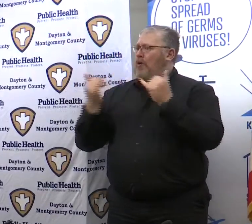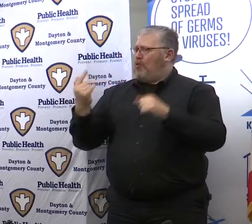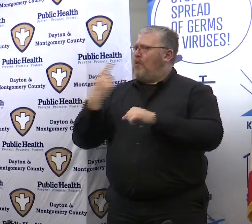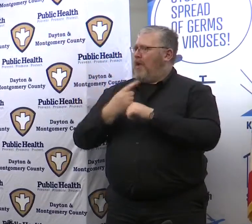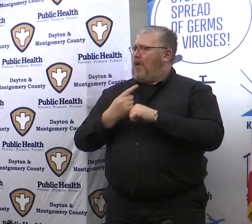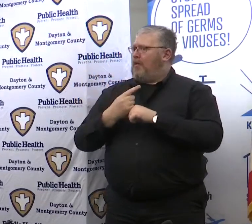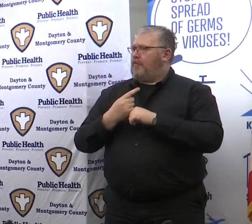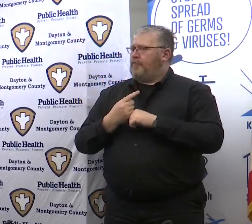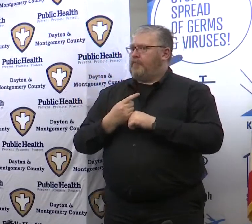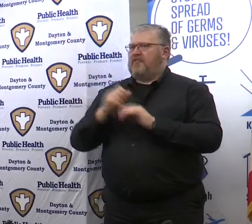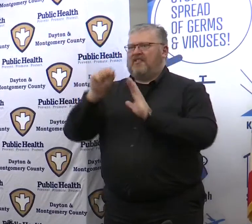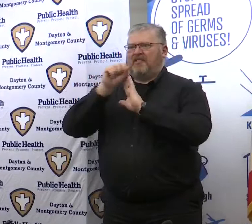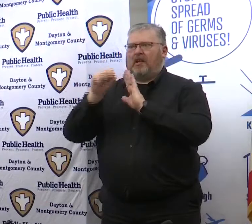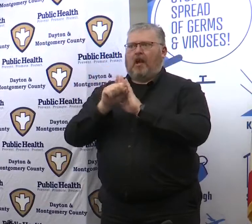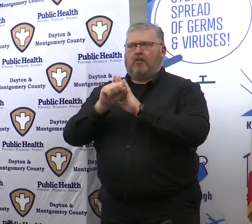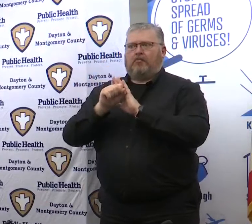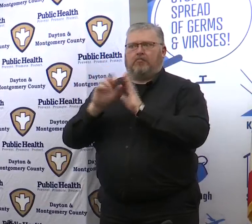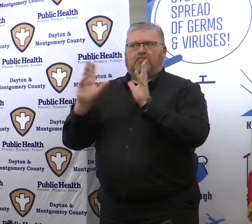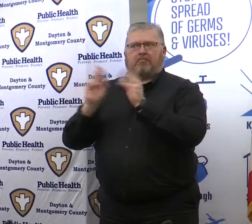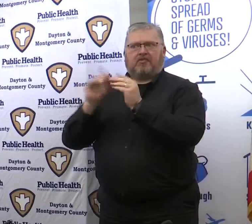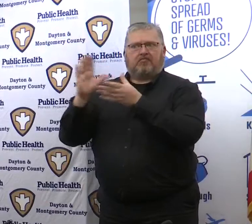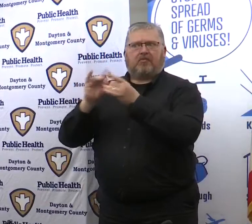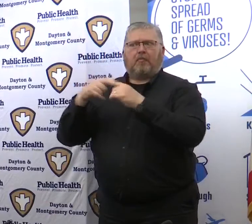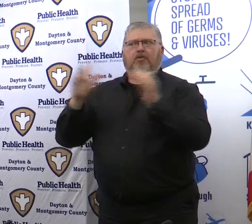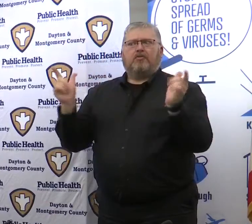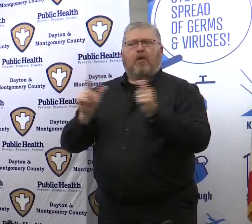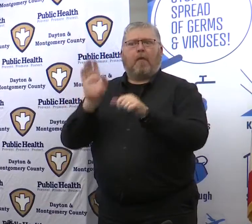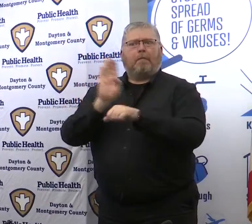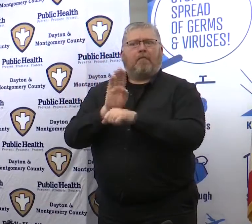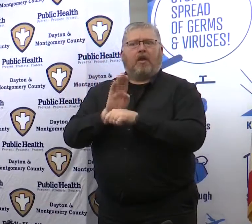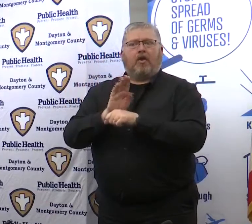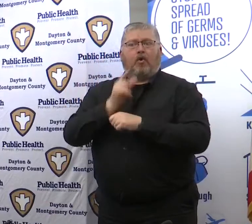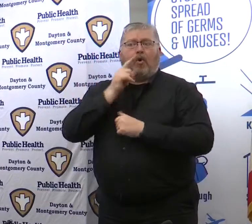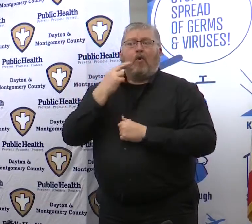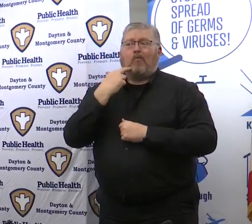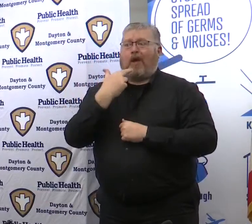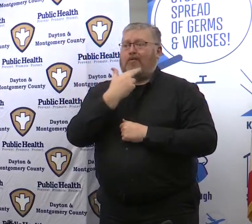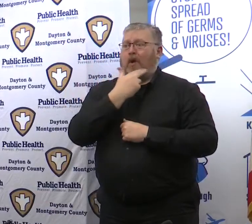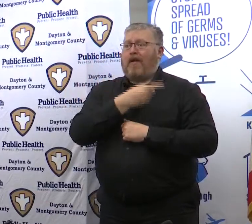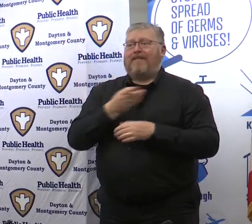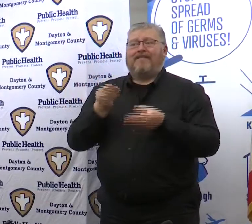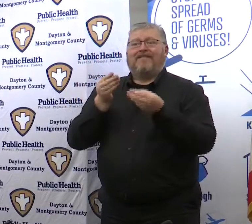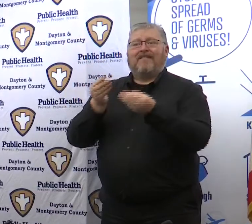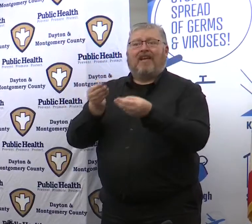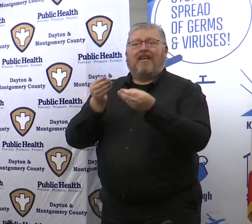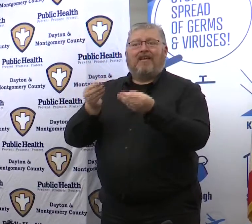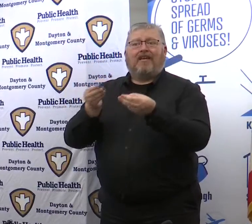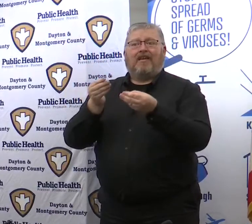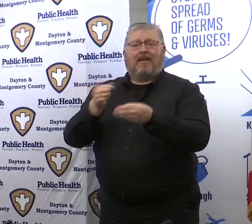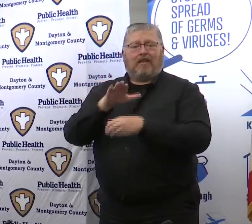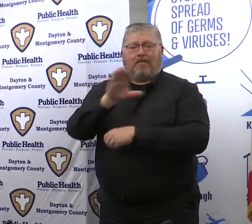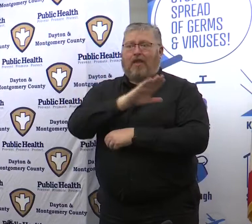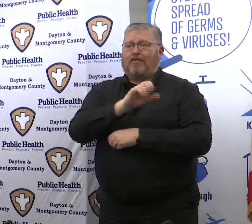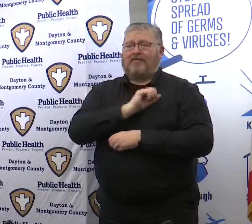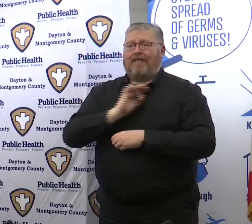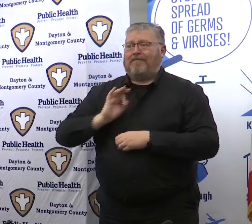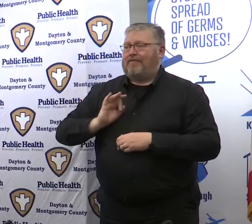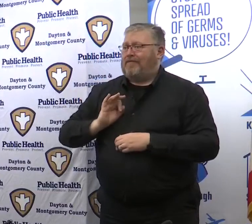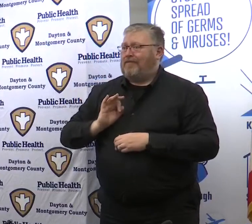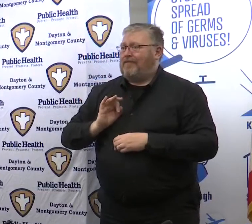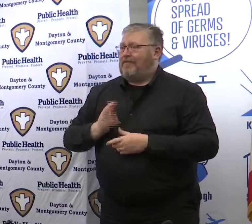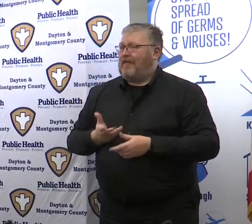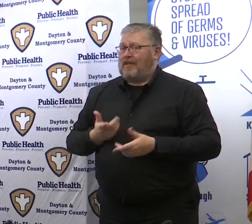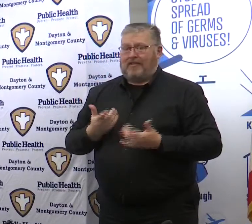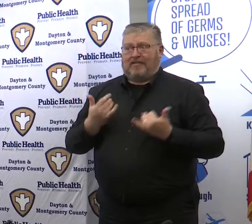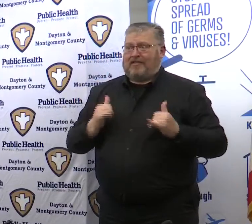and this was in the state of small businesses that were restaurants that were feeding their employees because quite